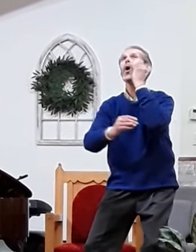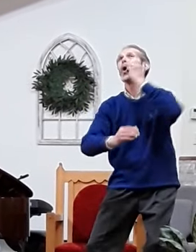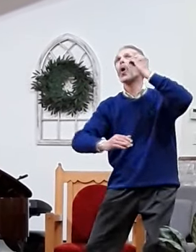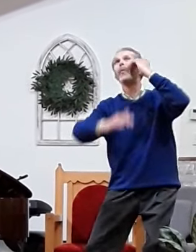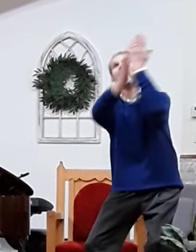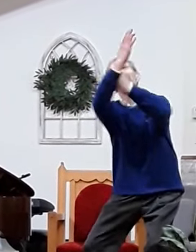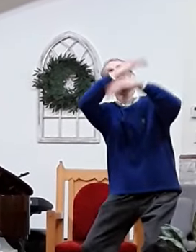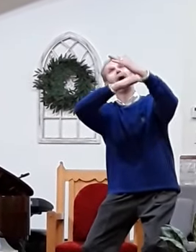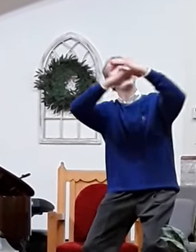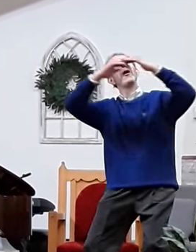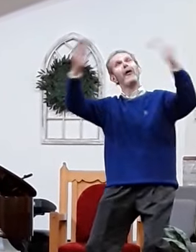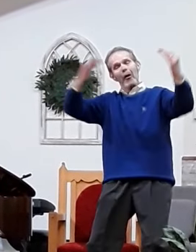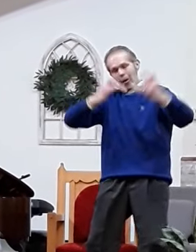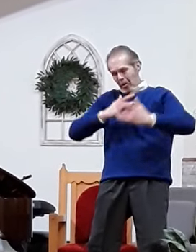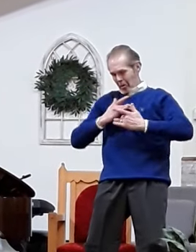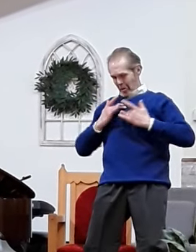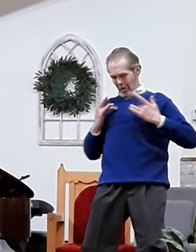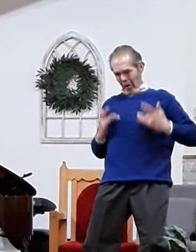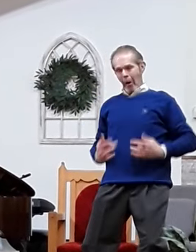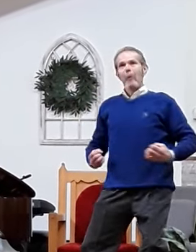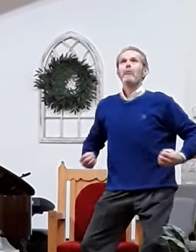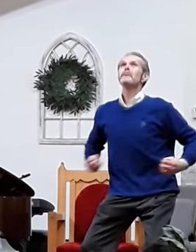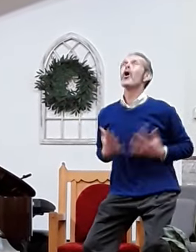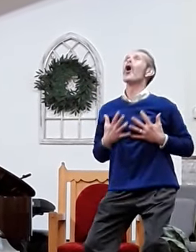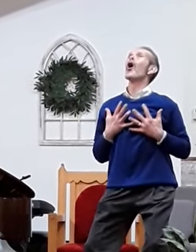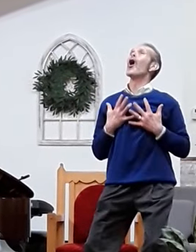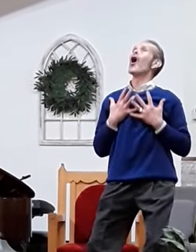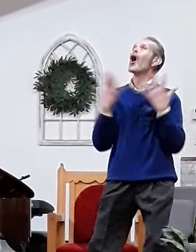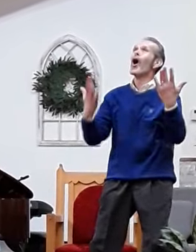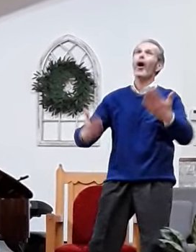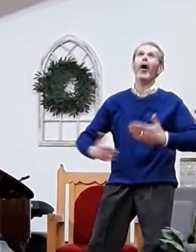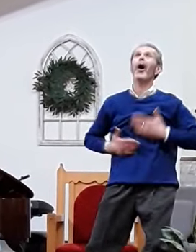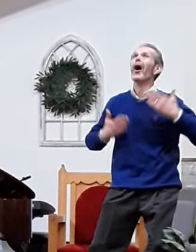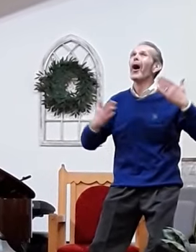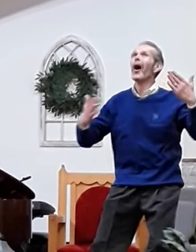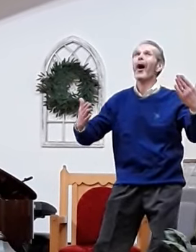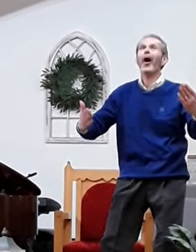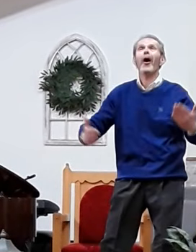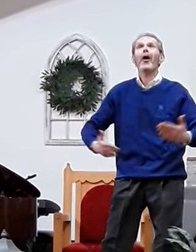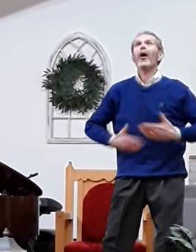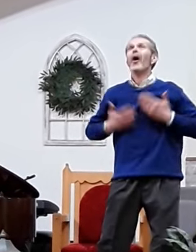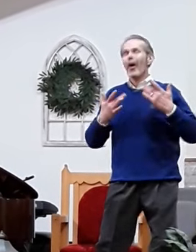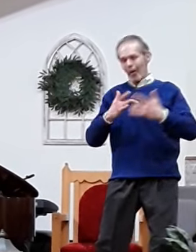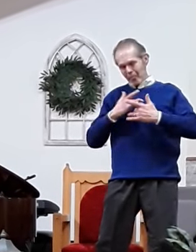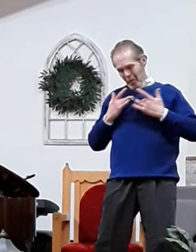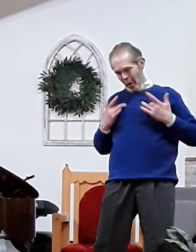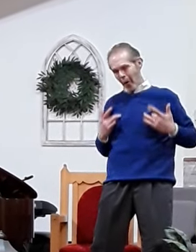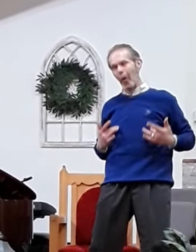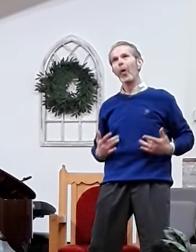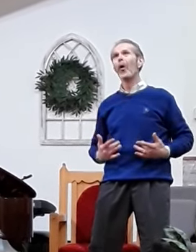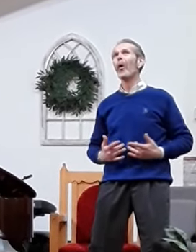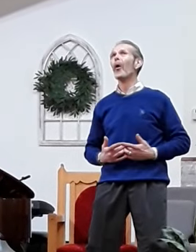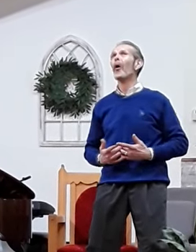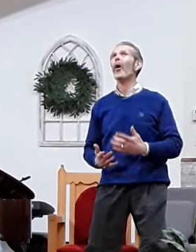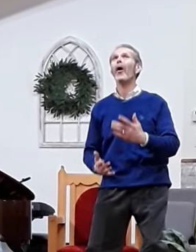home. What joy shall fill my heart.